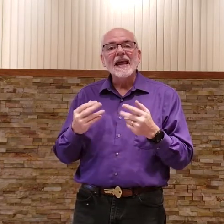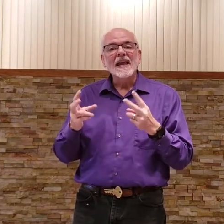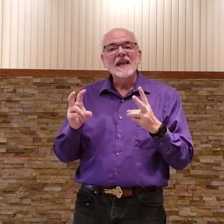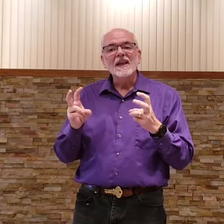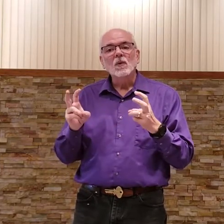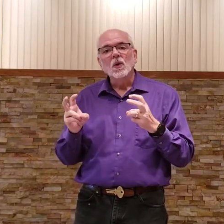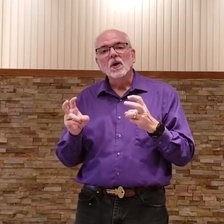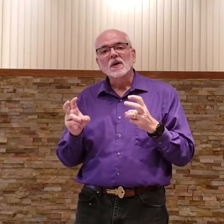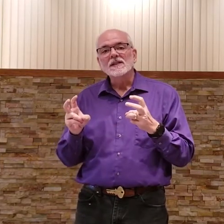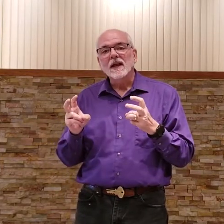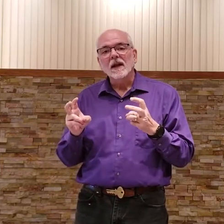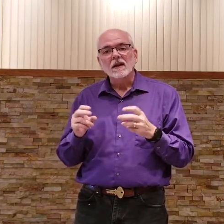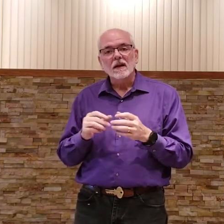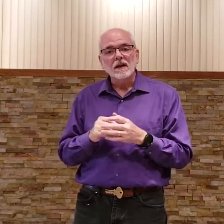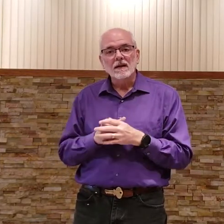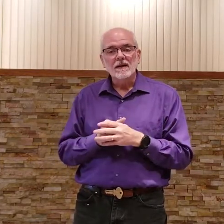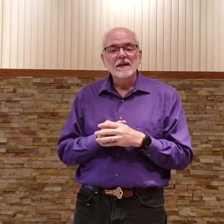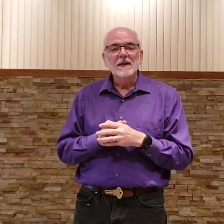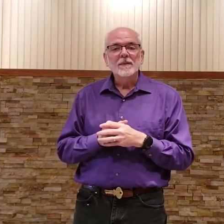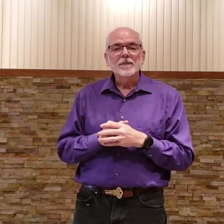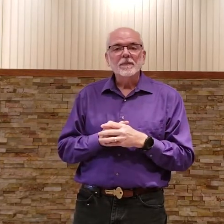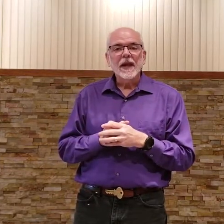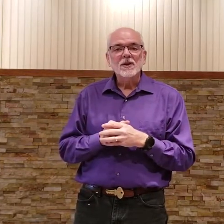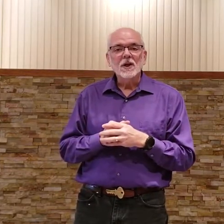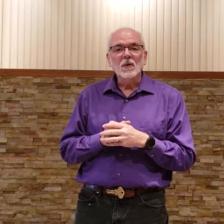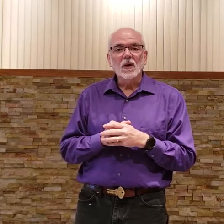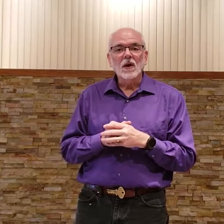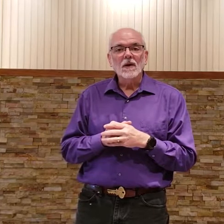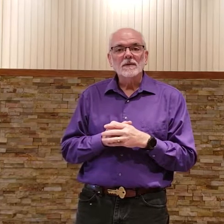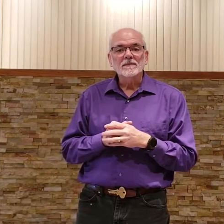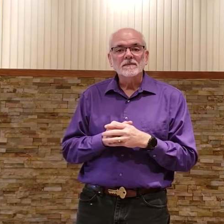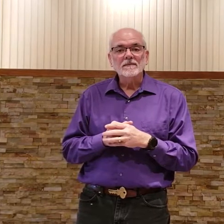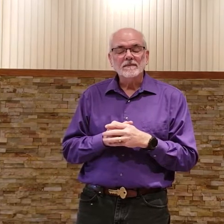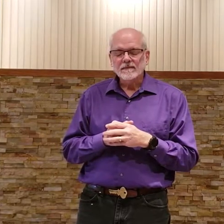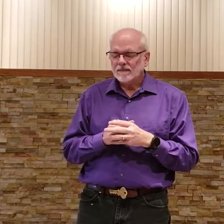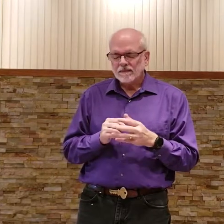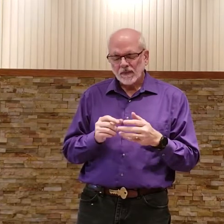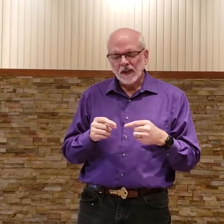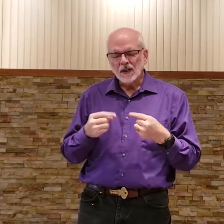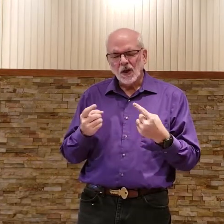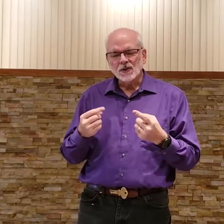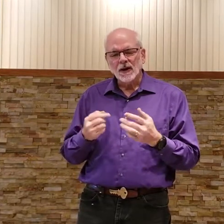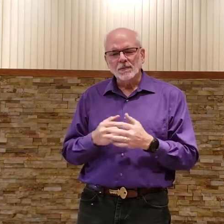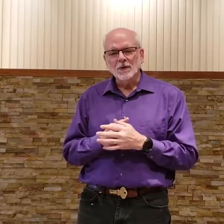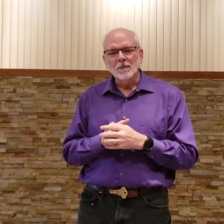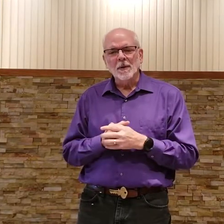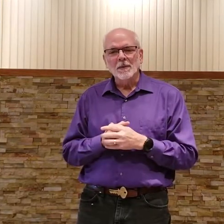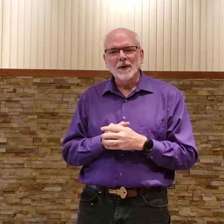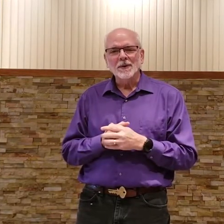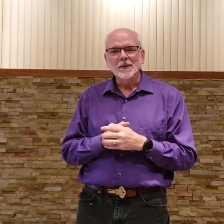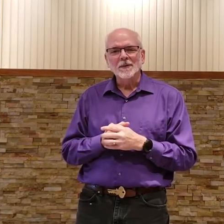the words silently as you go along. It'll also help you remember it, too.